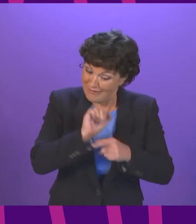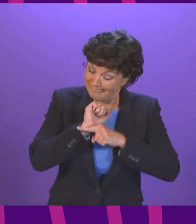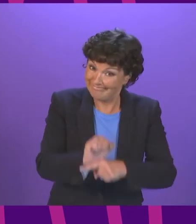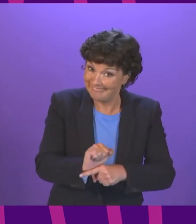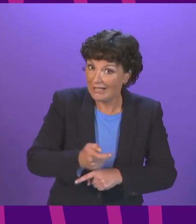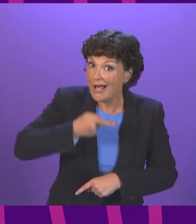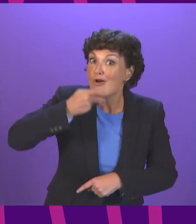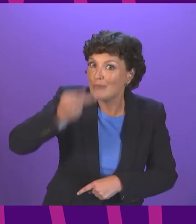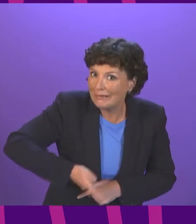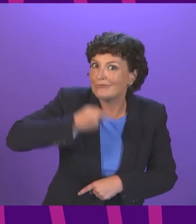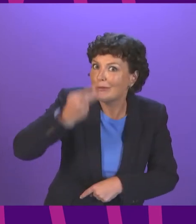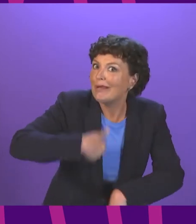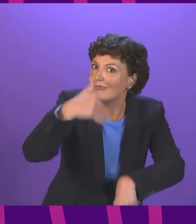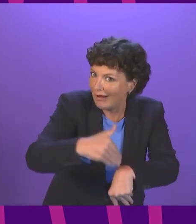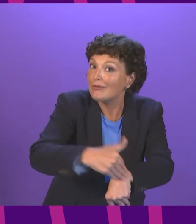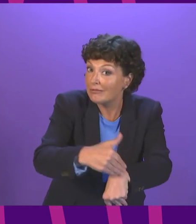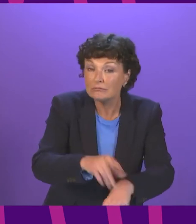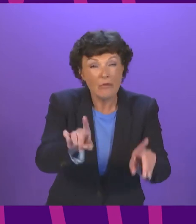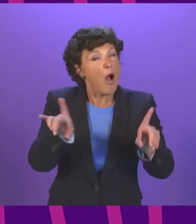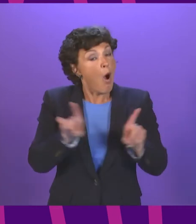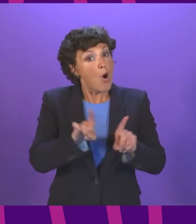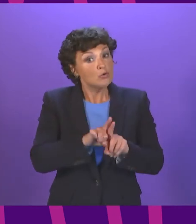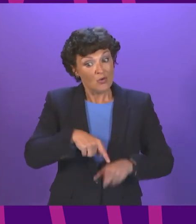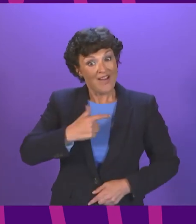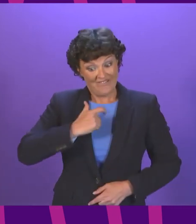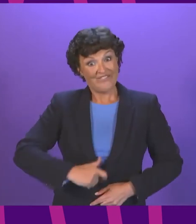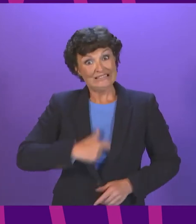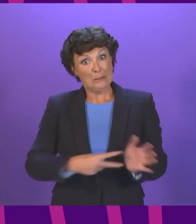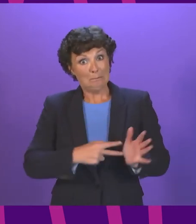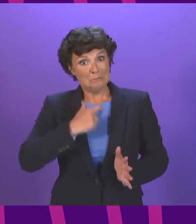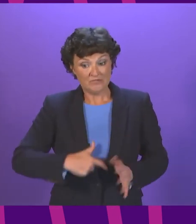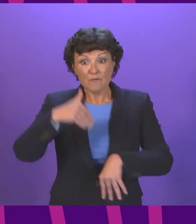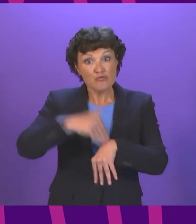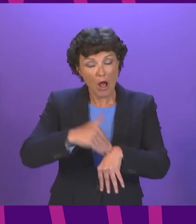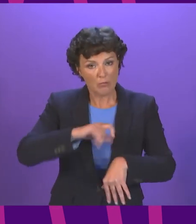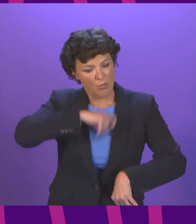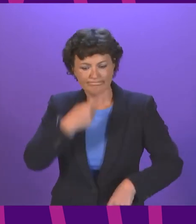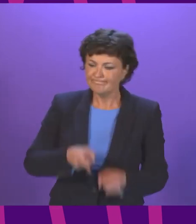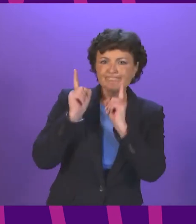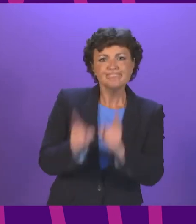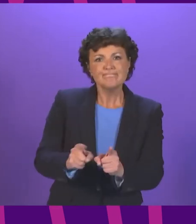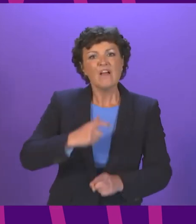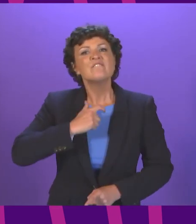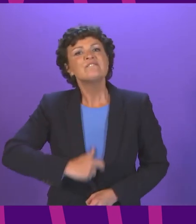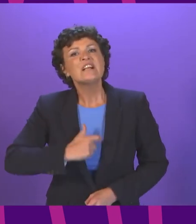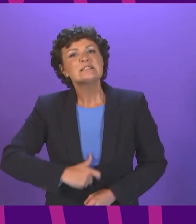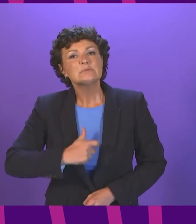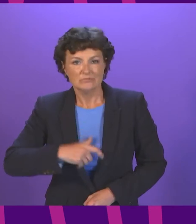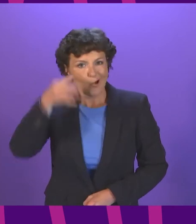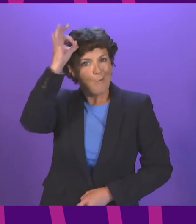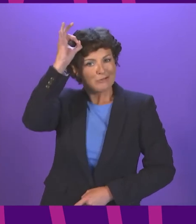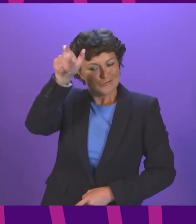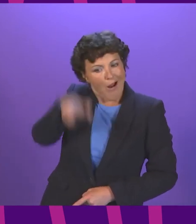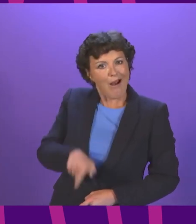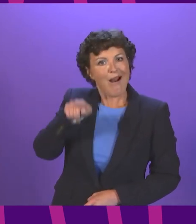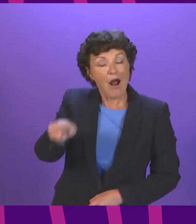also improve support for the victims of crime with the appointment of a victims commissioner and also a new fund to